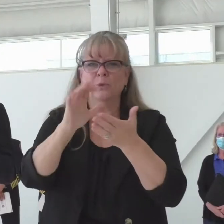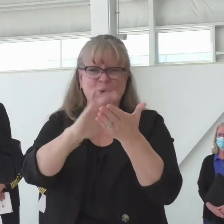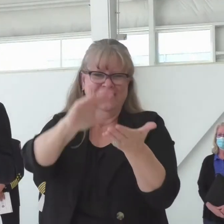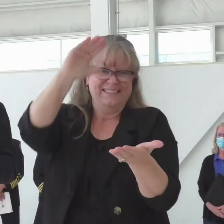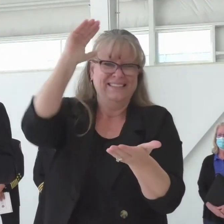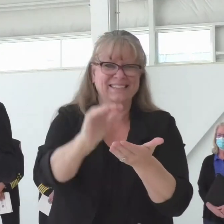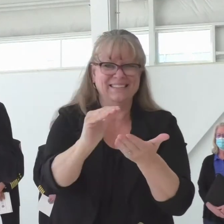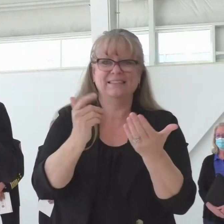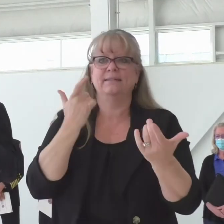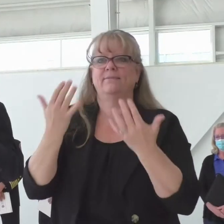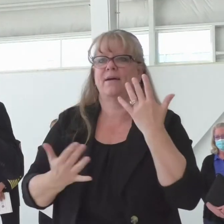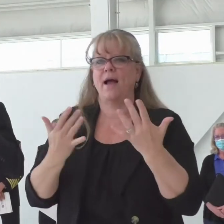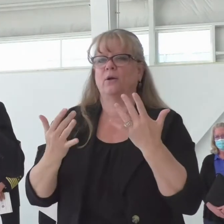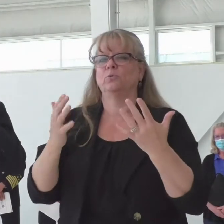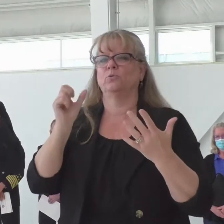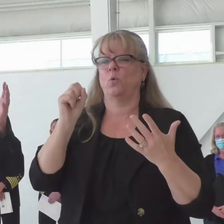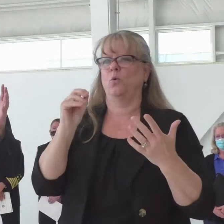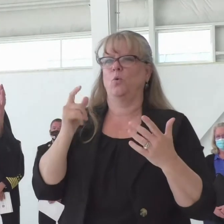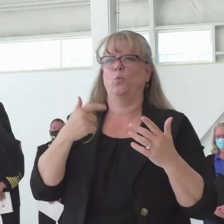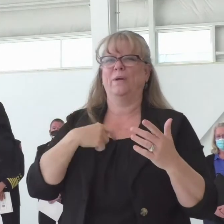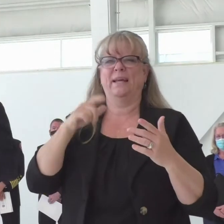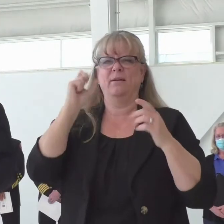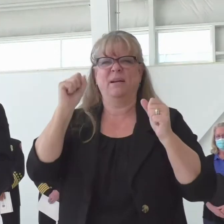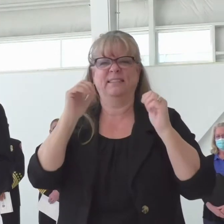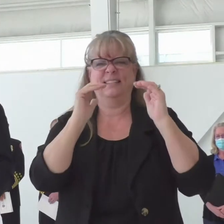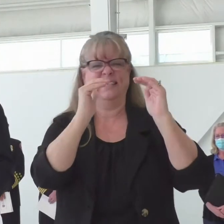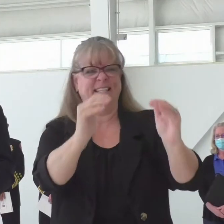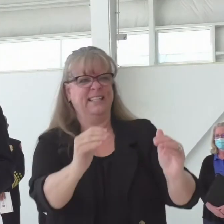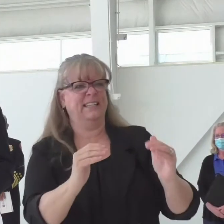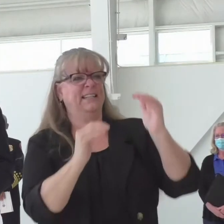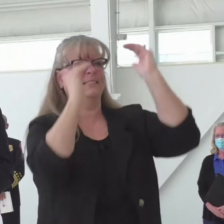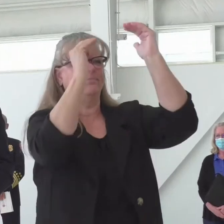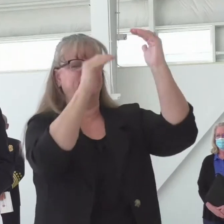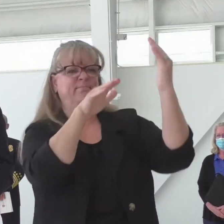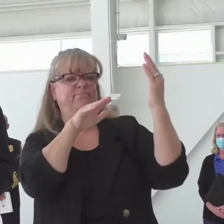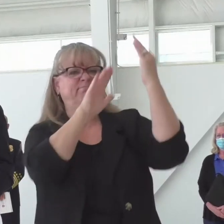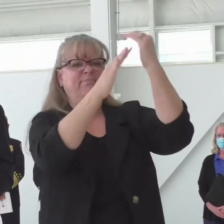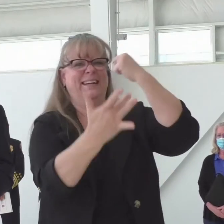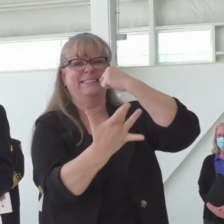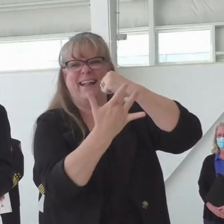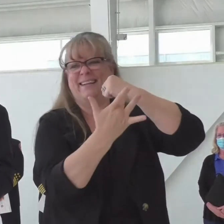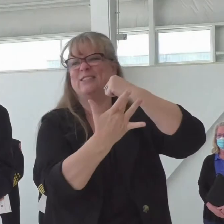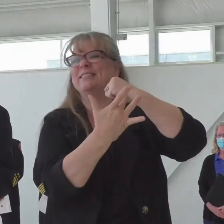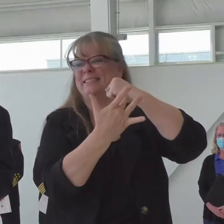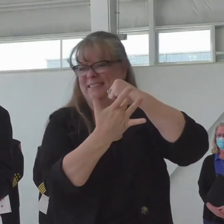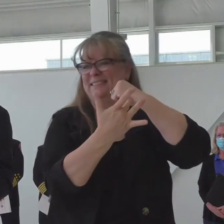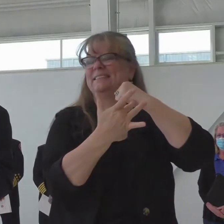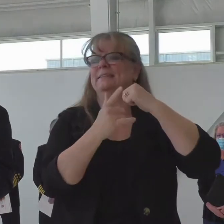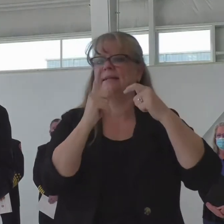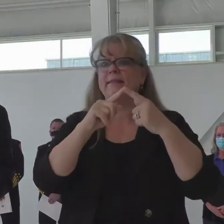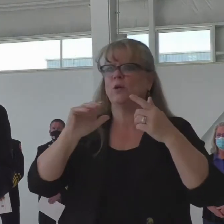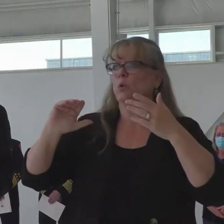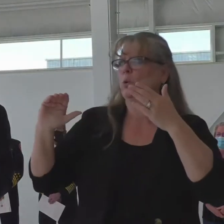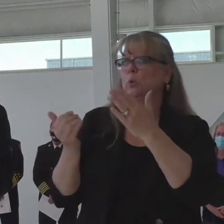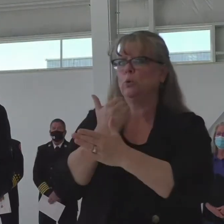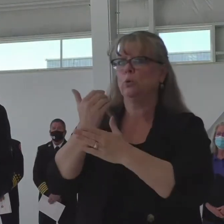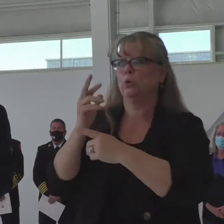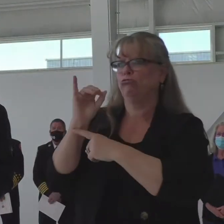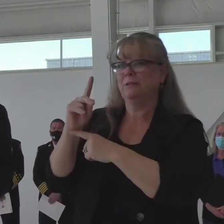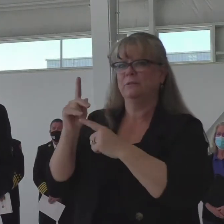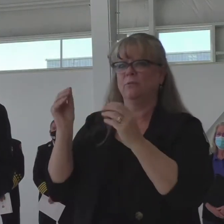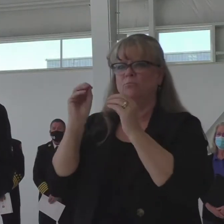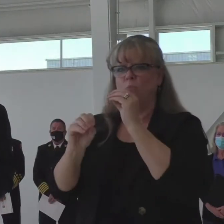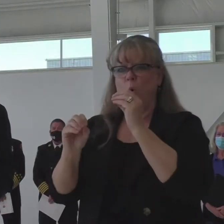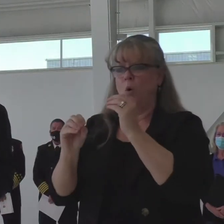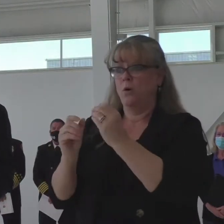scale, to address the new risks and the greater risks of wildfire, to address the operational demands on our firefighting teams,